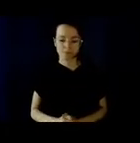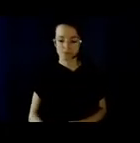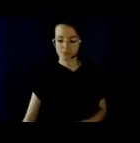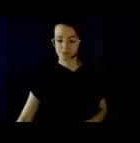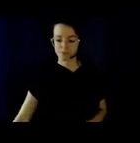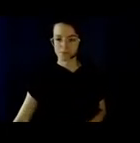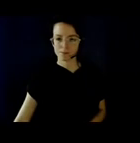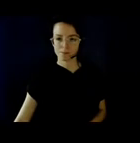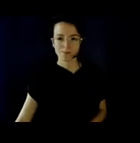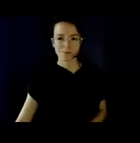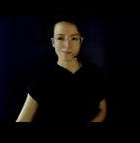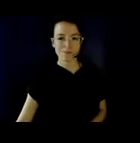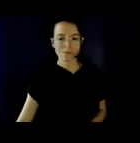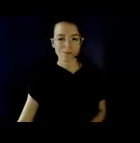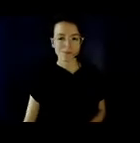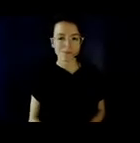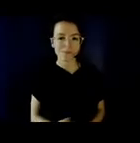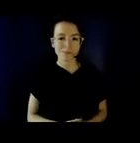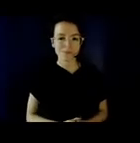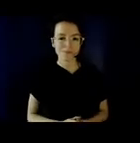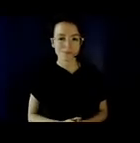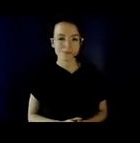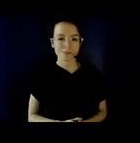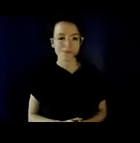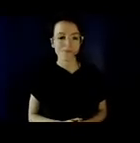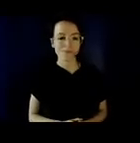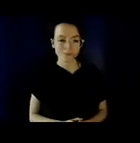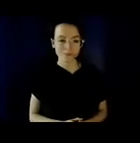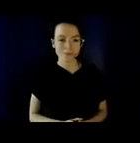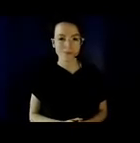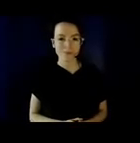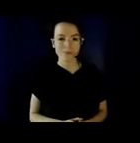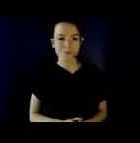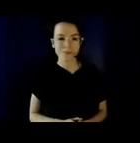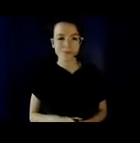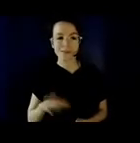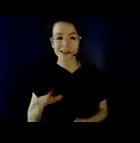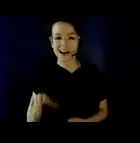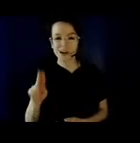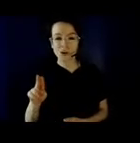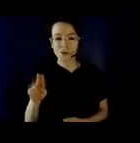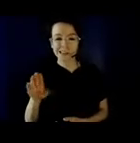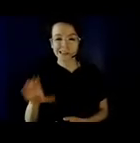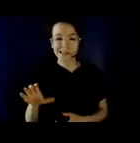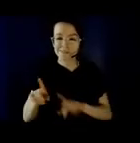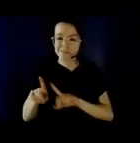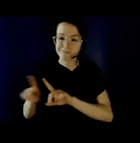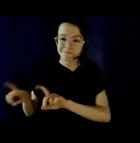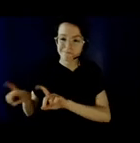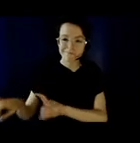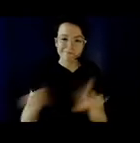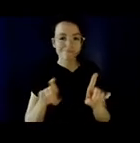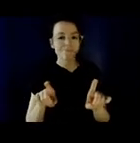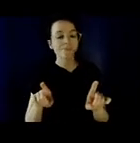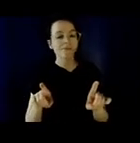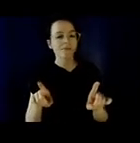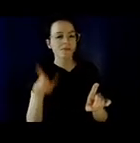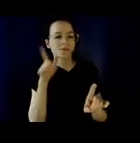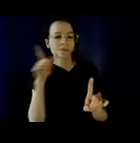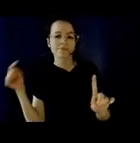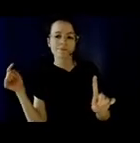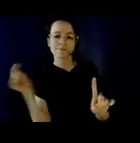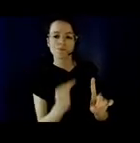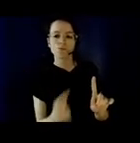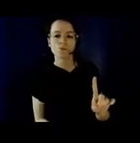quickly draw your attention to one of the questions included in the UBC-wide survey and the response we got from the